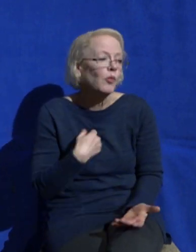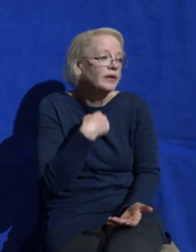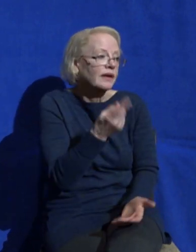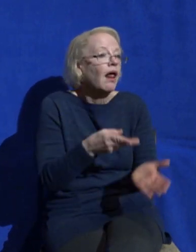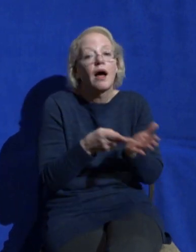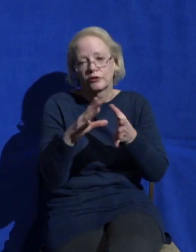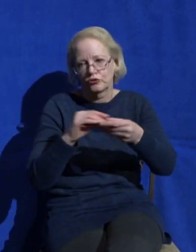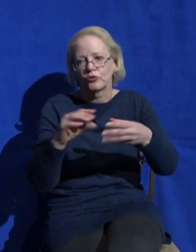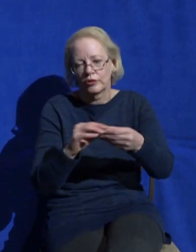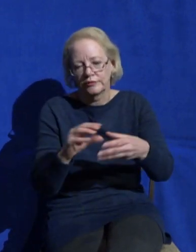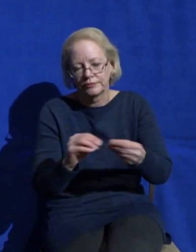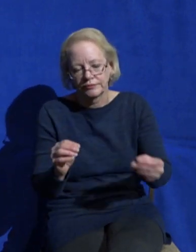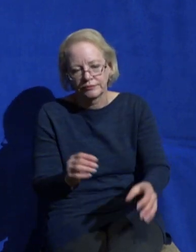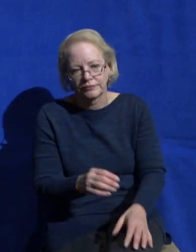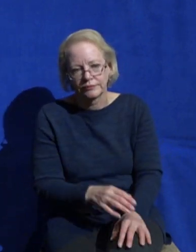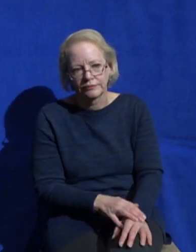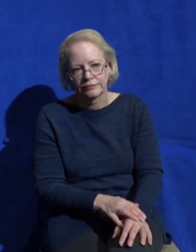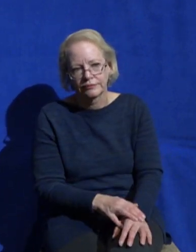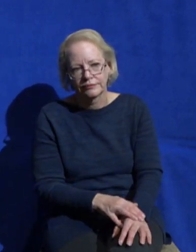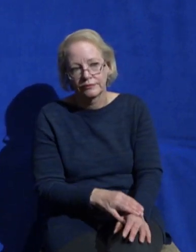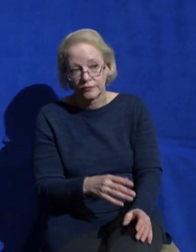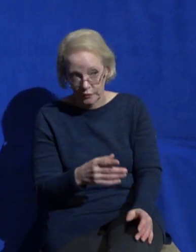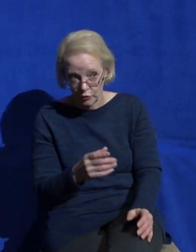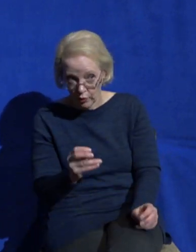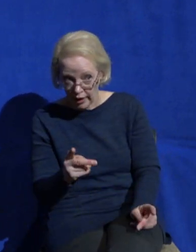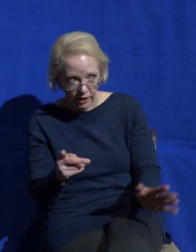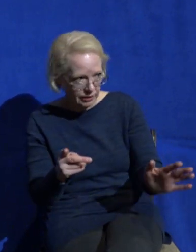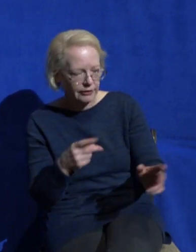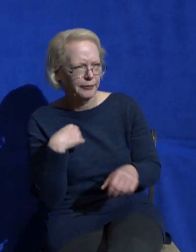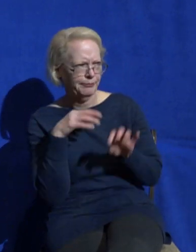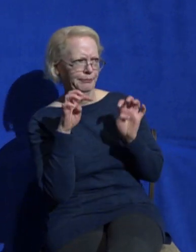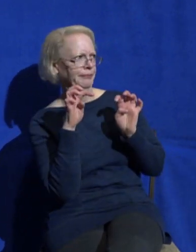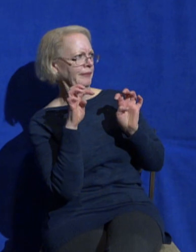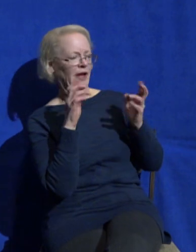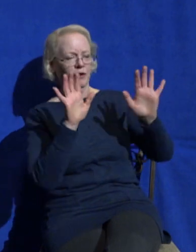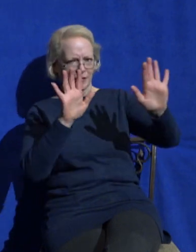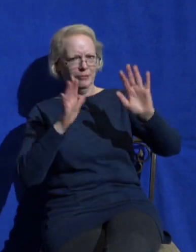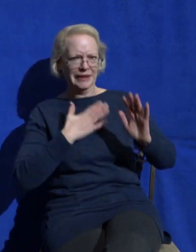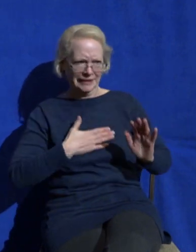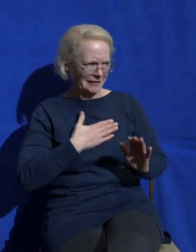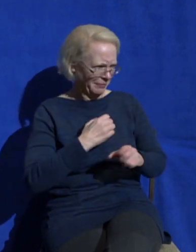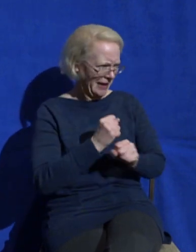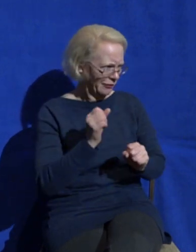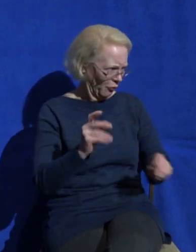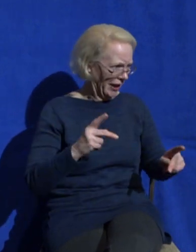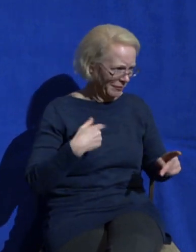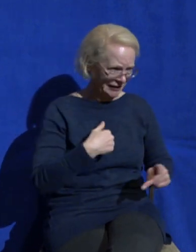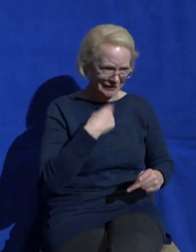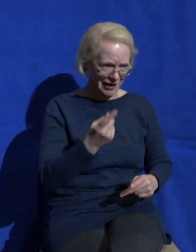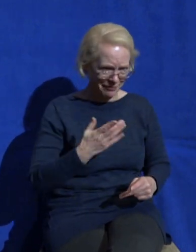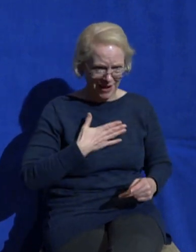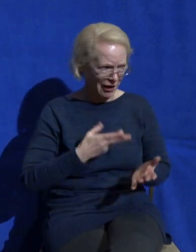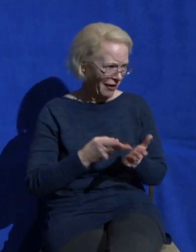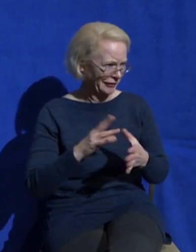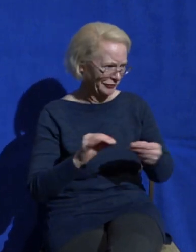it's not rhetorical yes I need permission please make this a safe space for me all right let me give you a really honest example and I hope